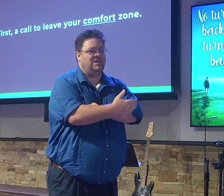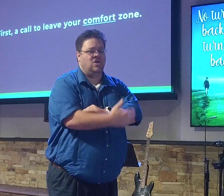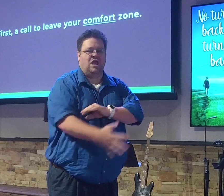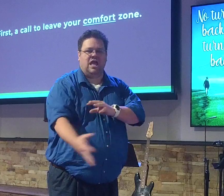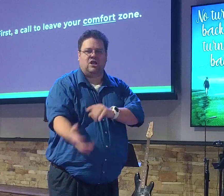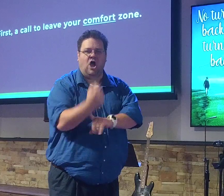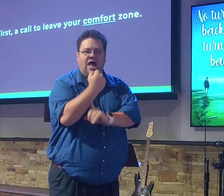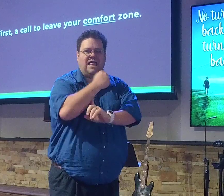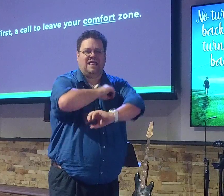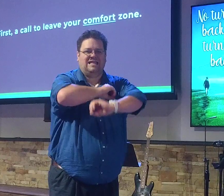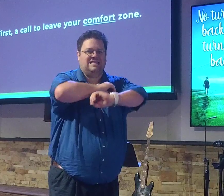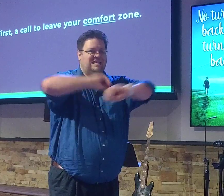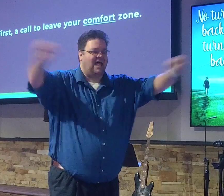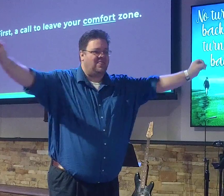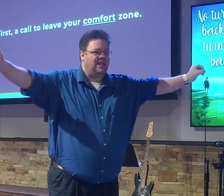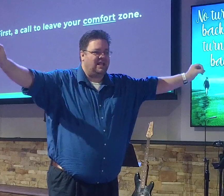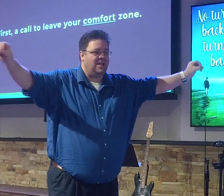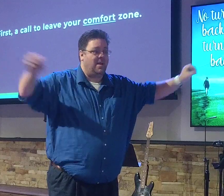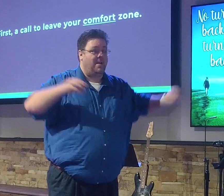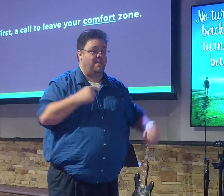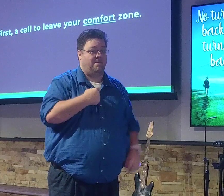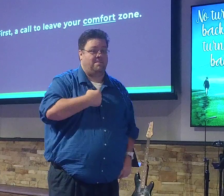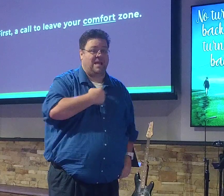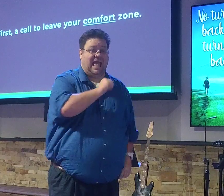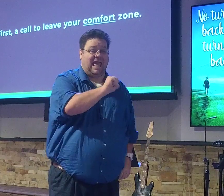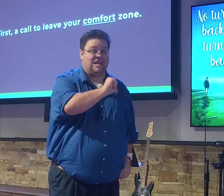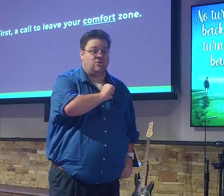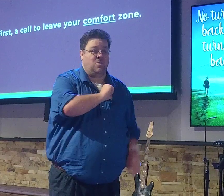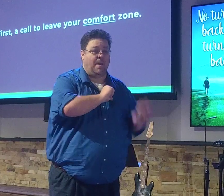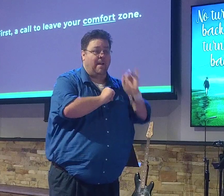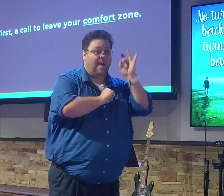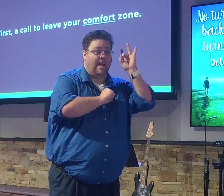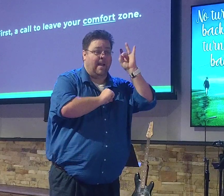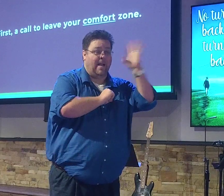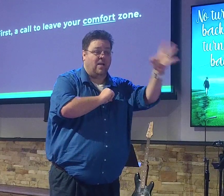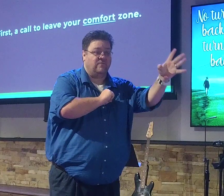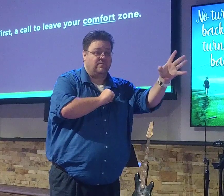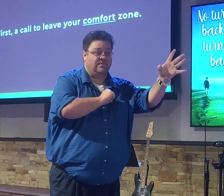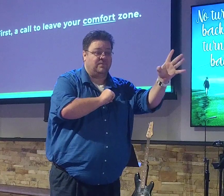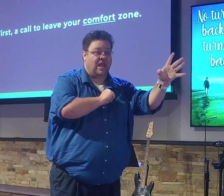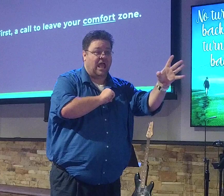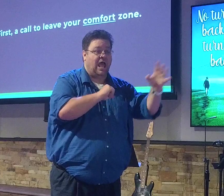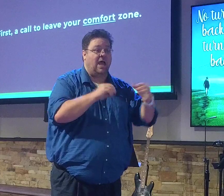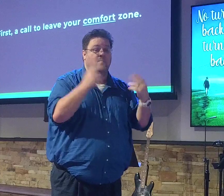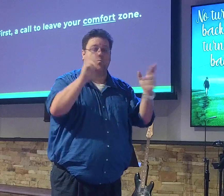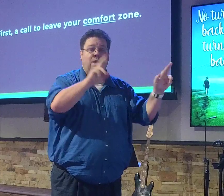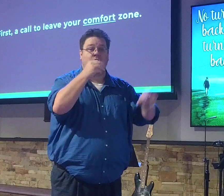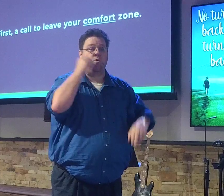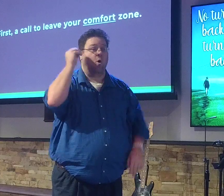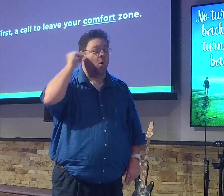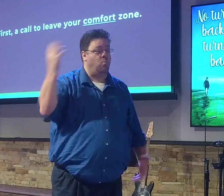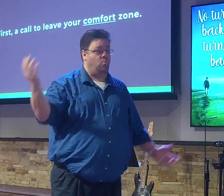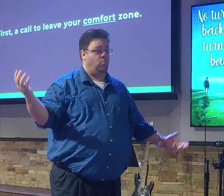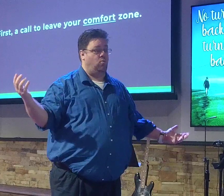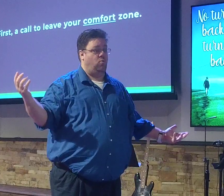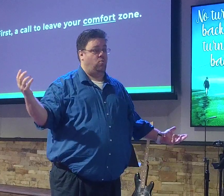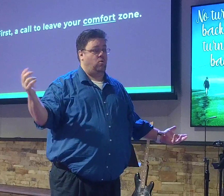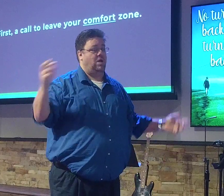I am not in the best of moods. I want to go to the house. And I want to collapse in